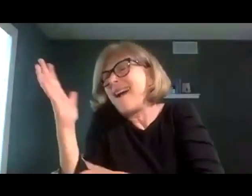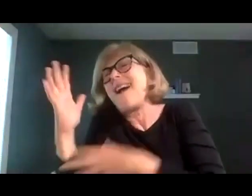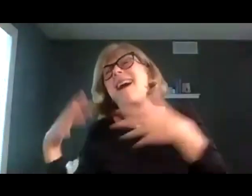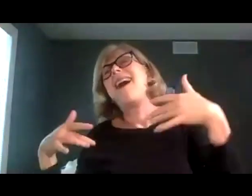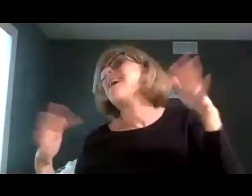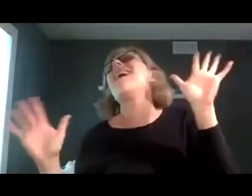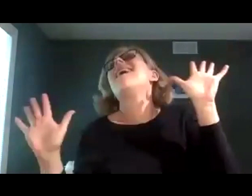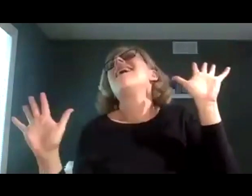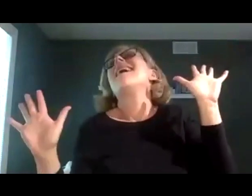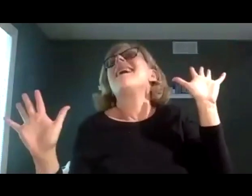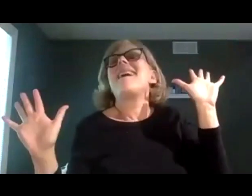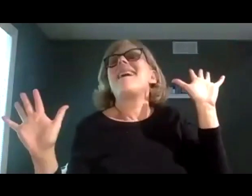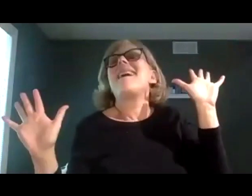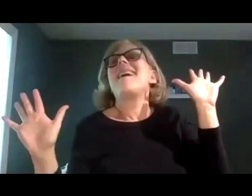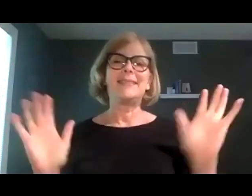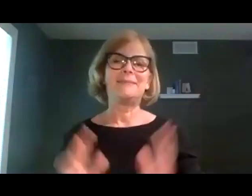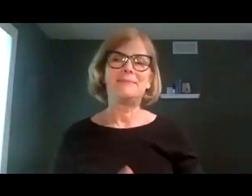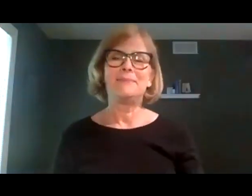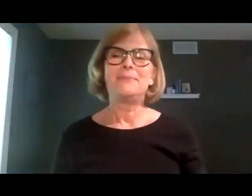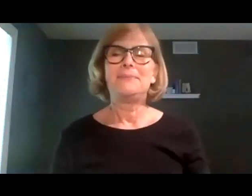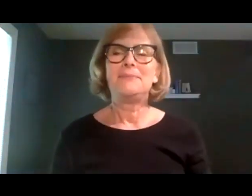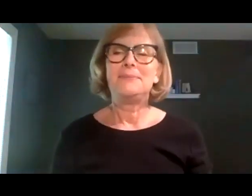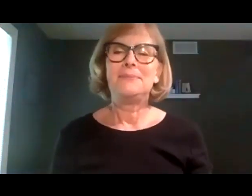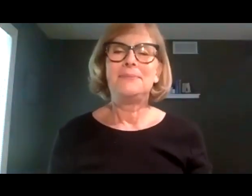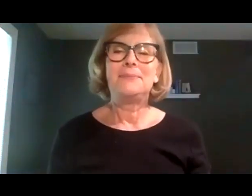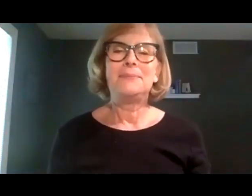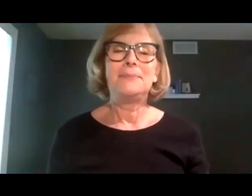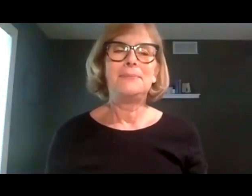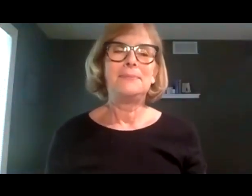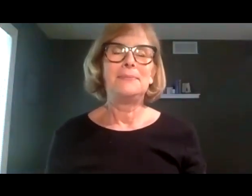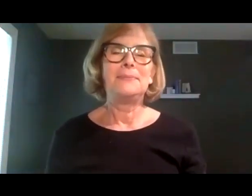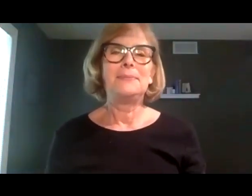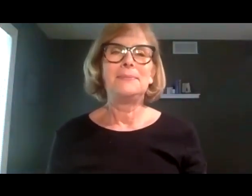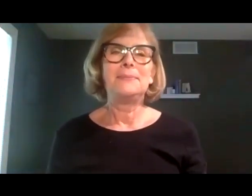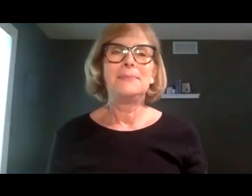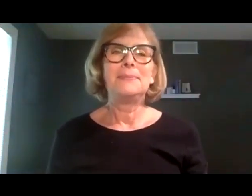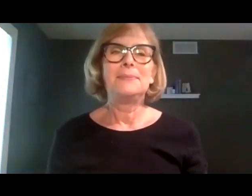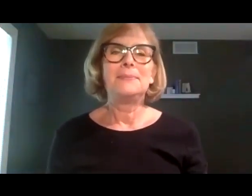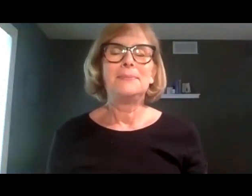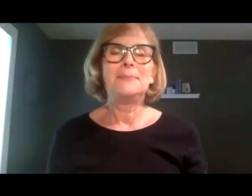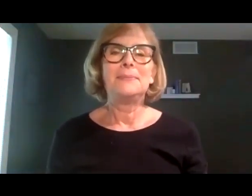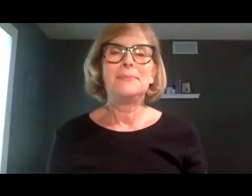she has red curly hair with fun jewelry